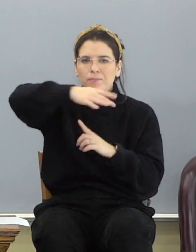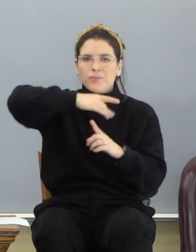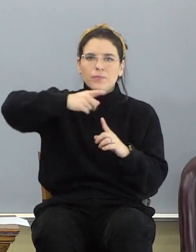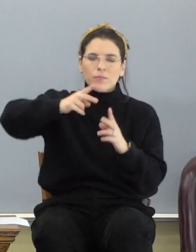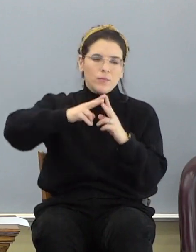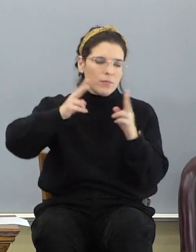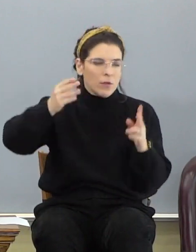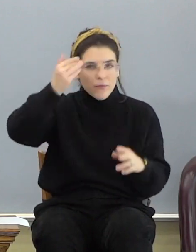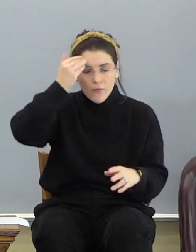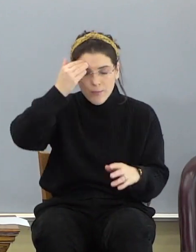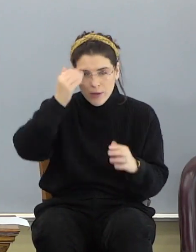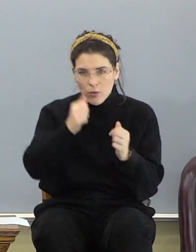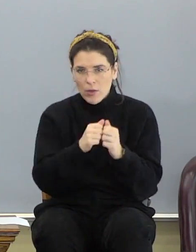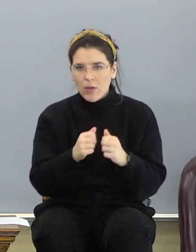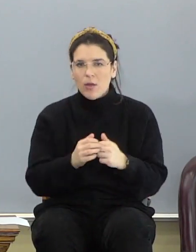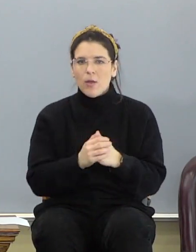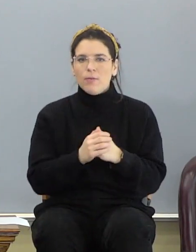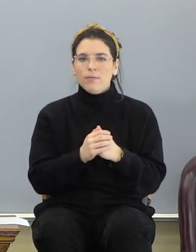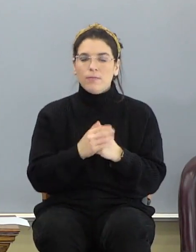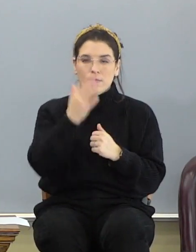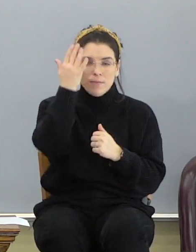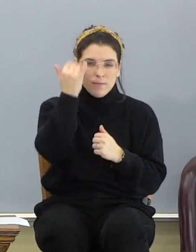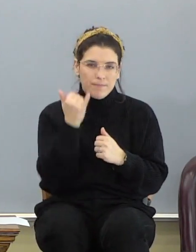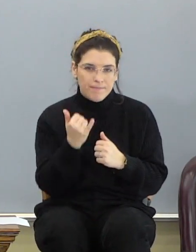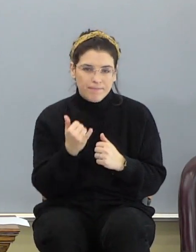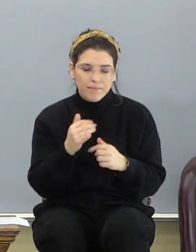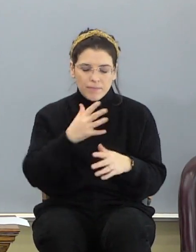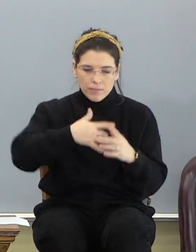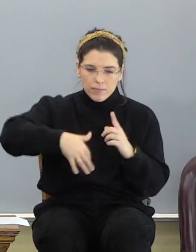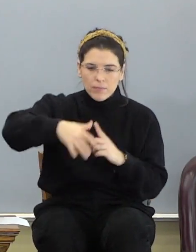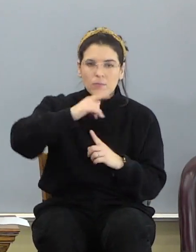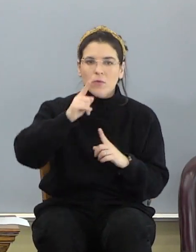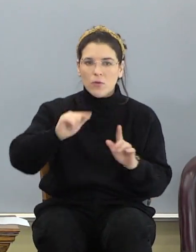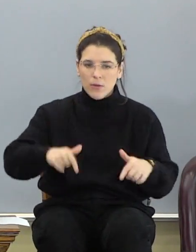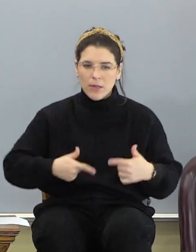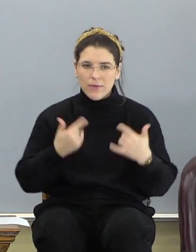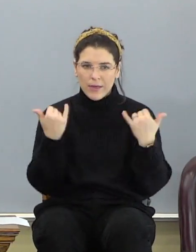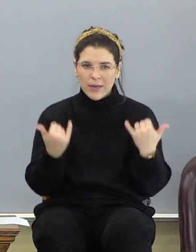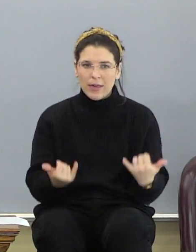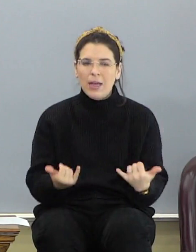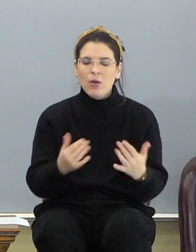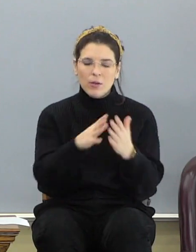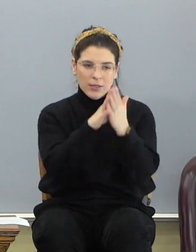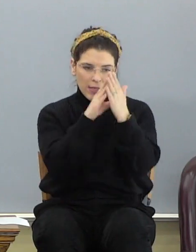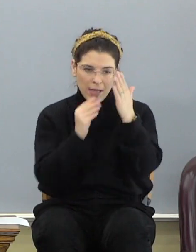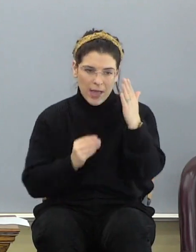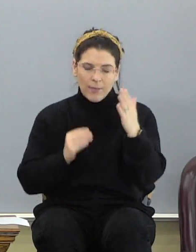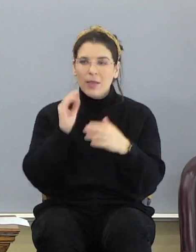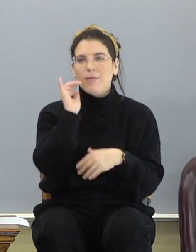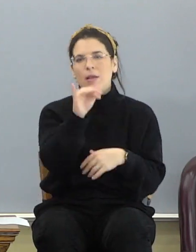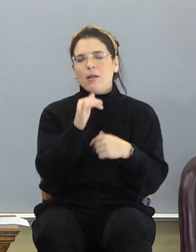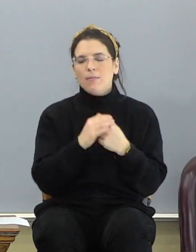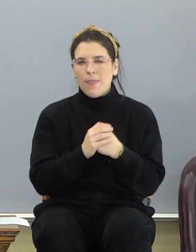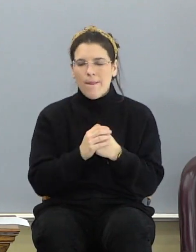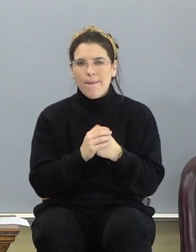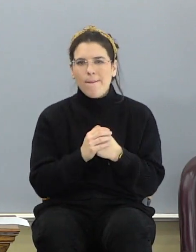you're very familiar with. Why? Because the environment you're living in now is a replica of that.